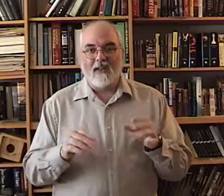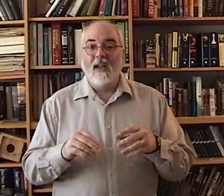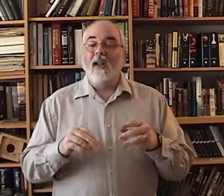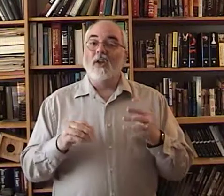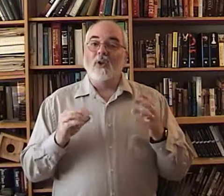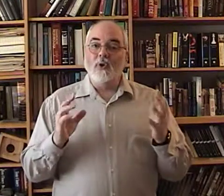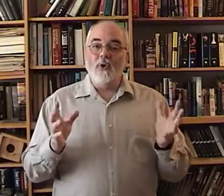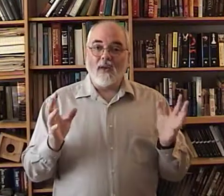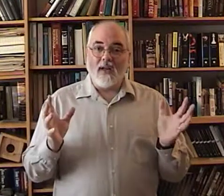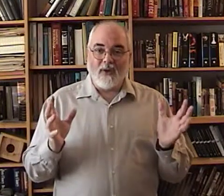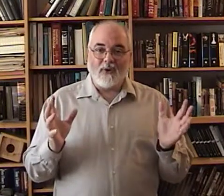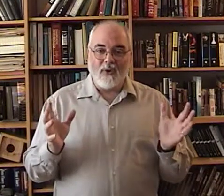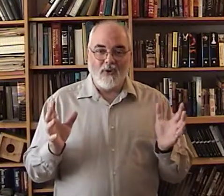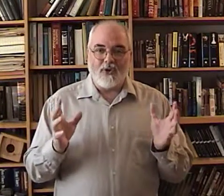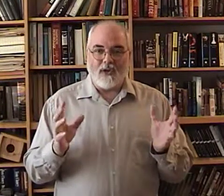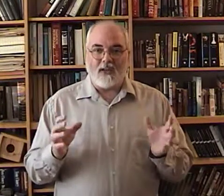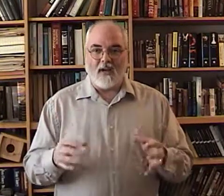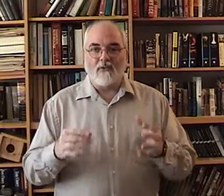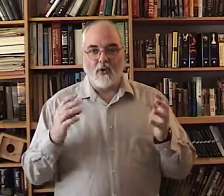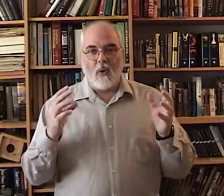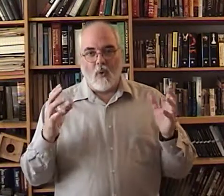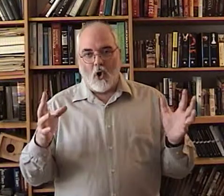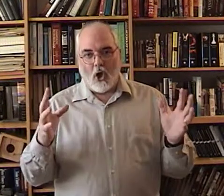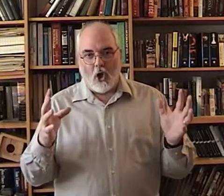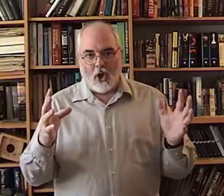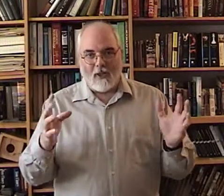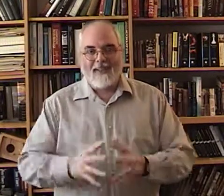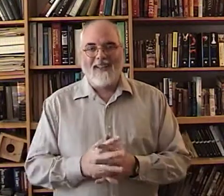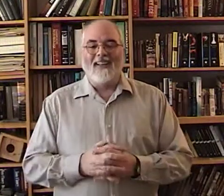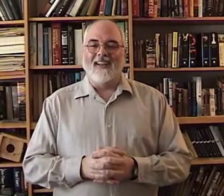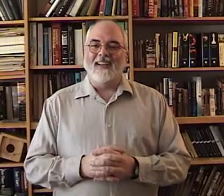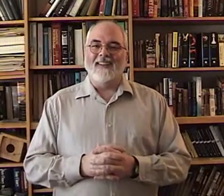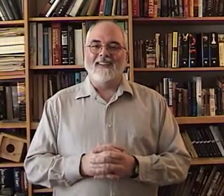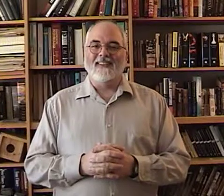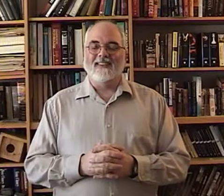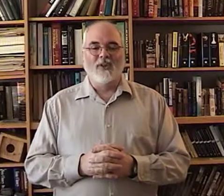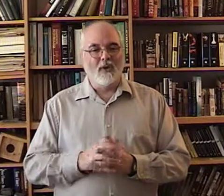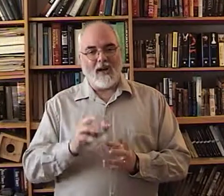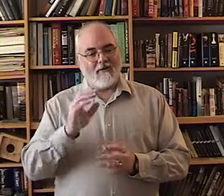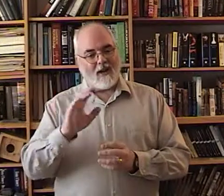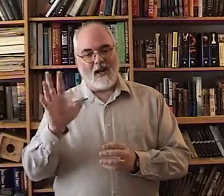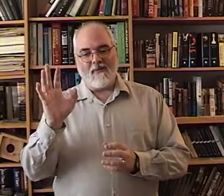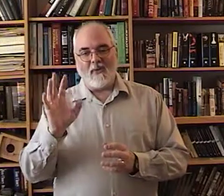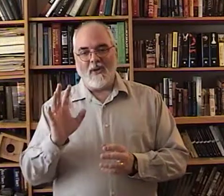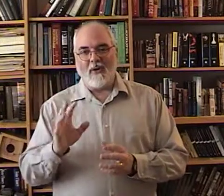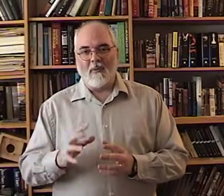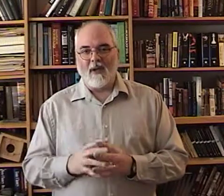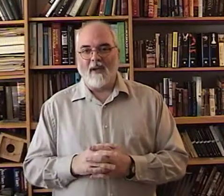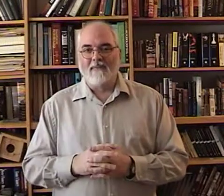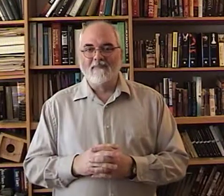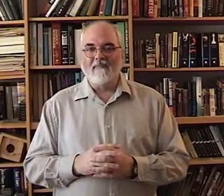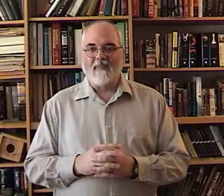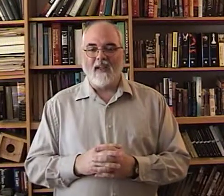you can introduce yourself to a wall uh do it every night before you go to bed uh